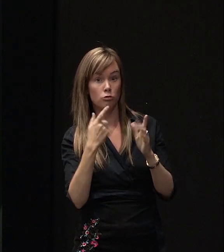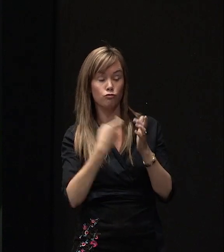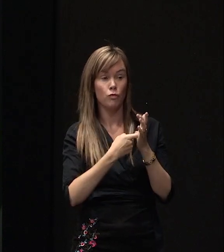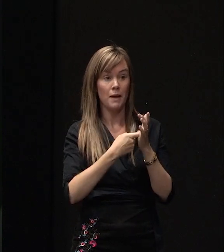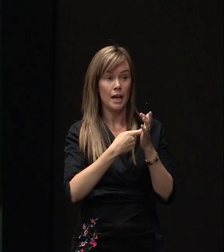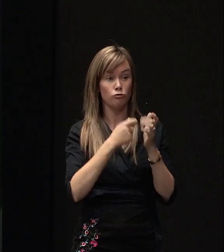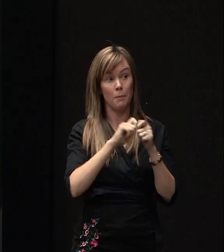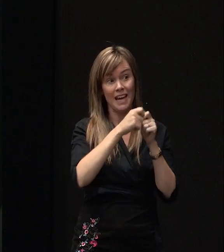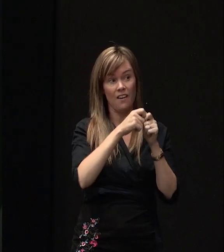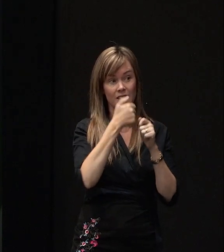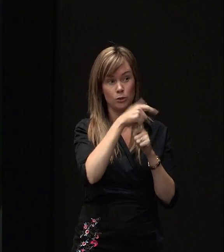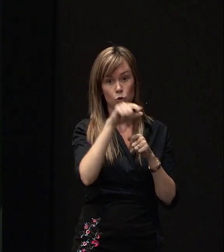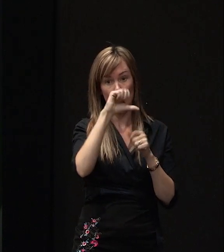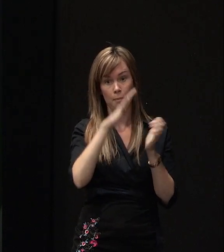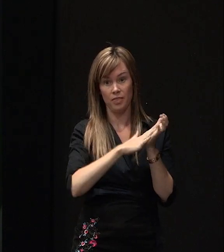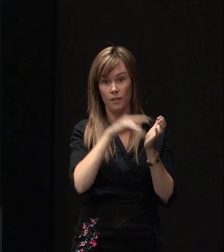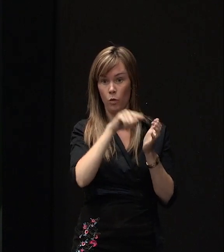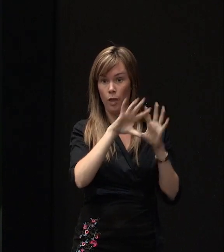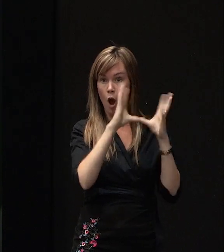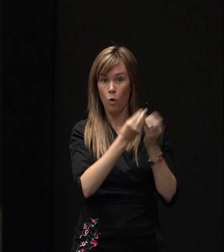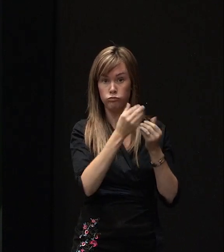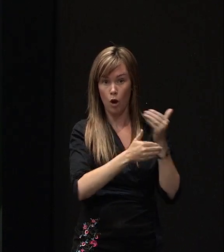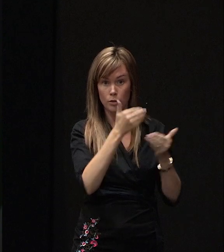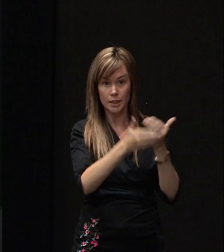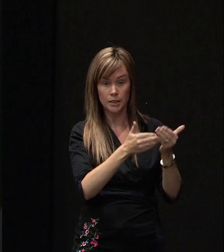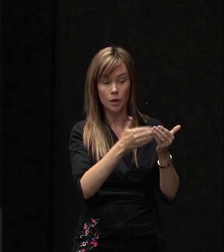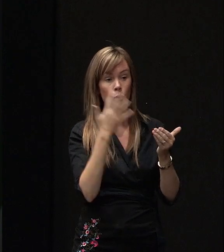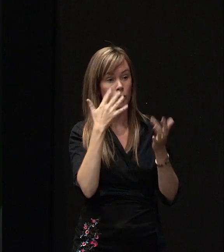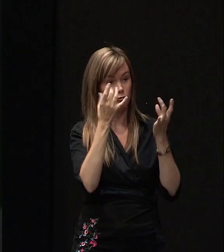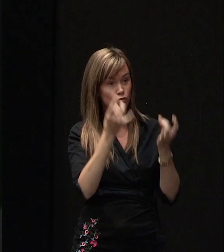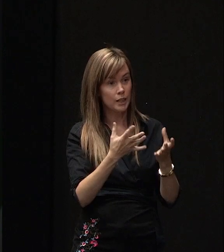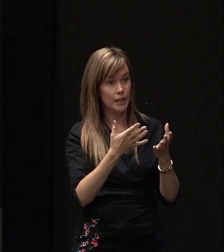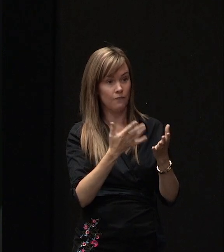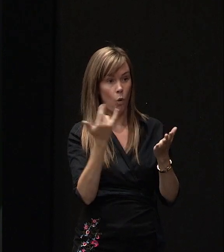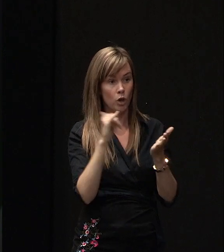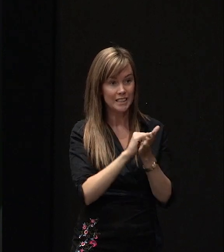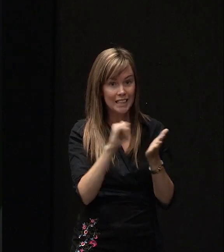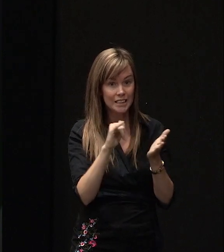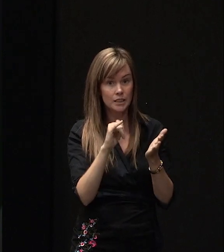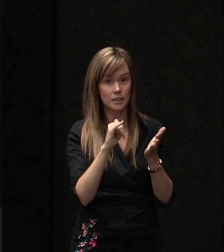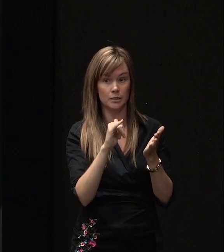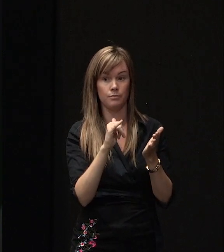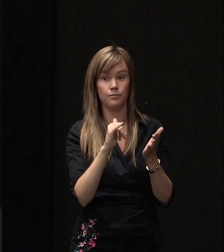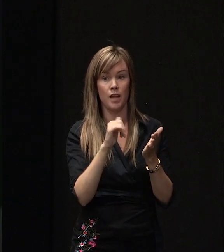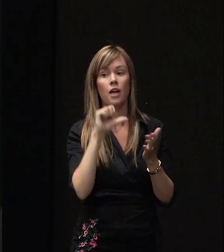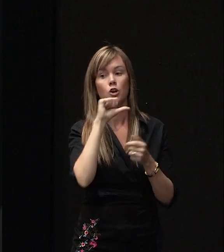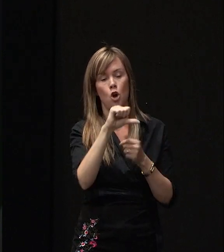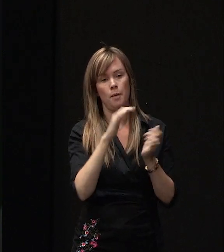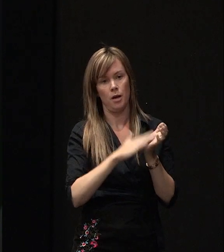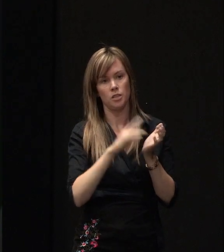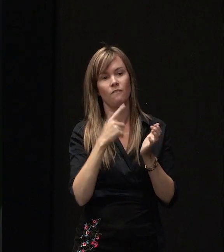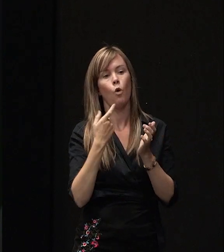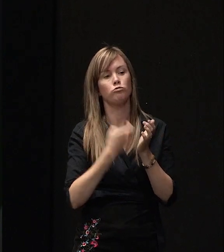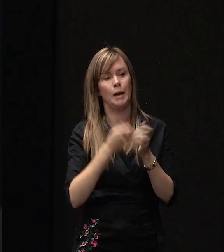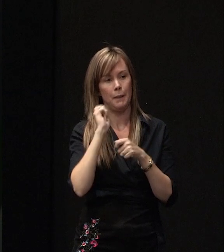nine months, the whole process, once you're actually ready to go to consent through the consent process, and nine months for a